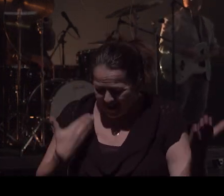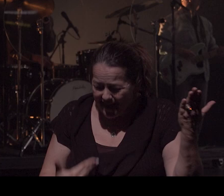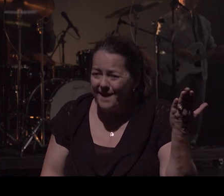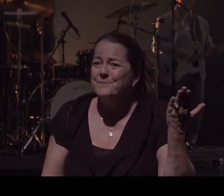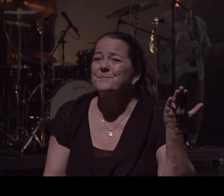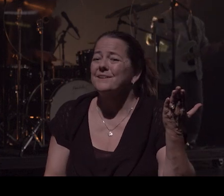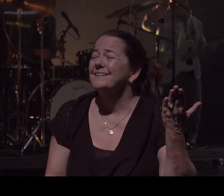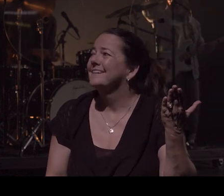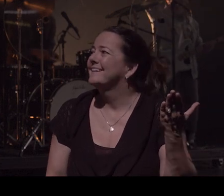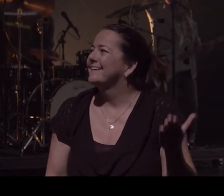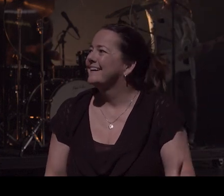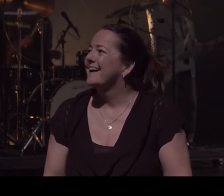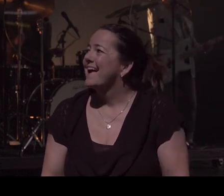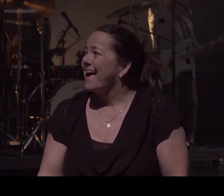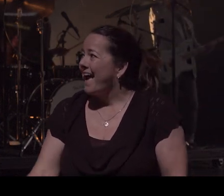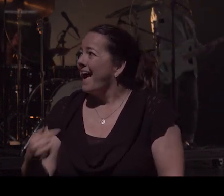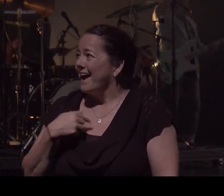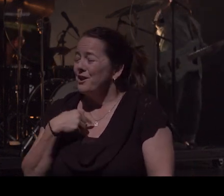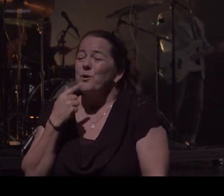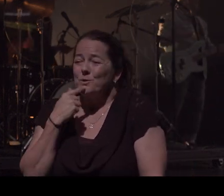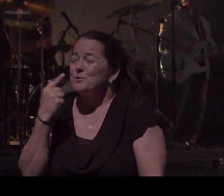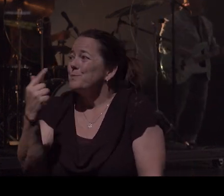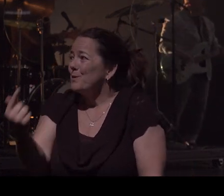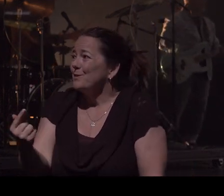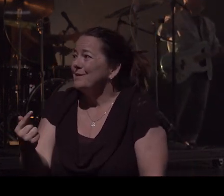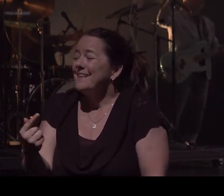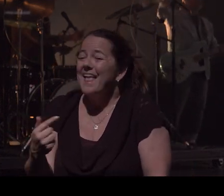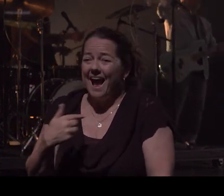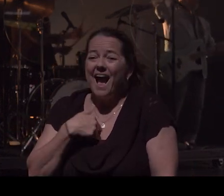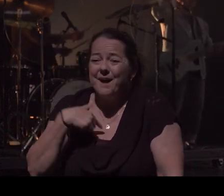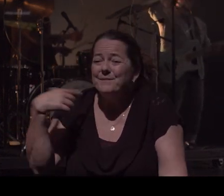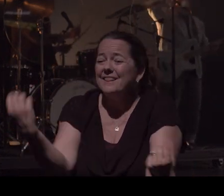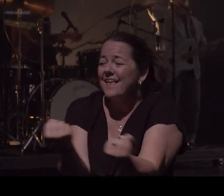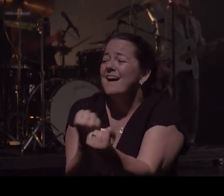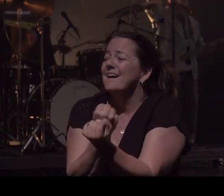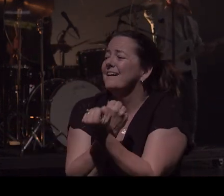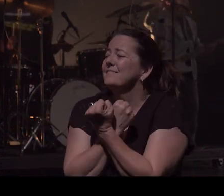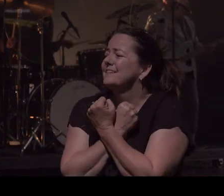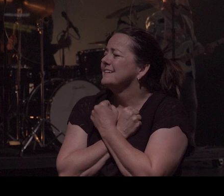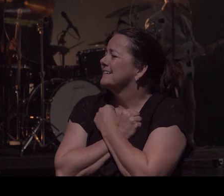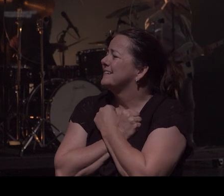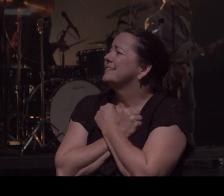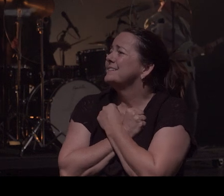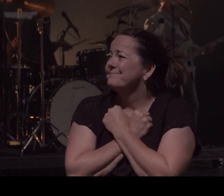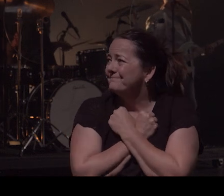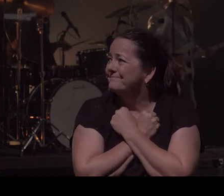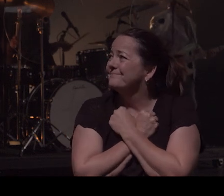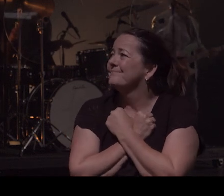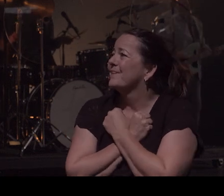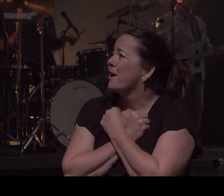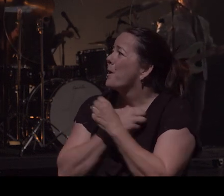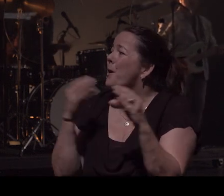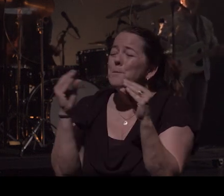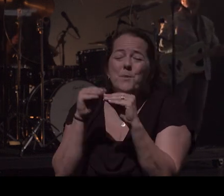what you've spoken Come on, sing me I'm already loved in this moment More than I could